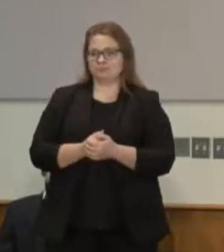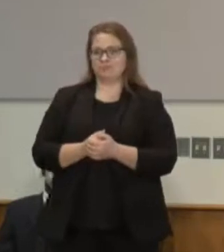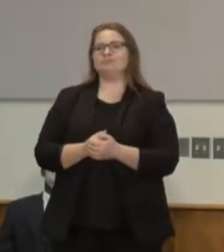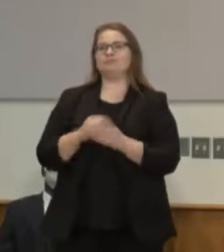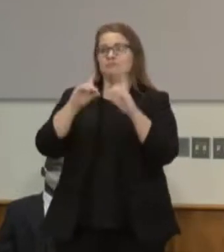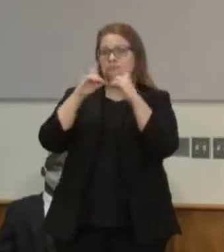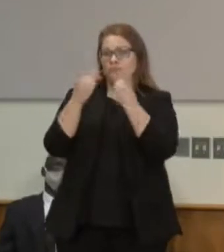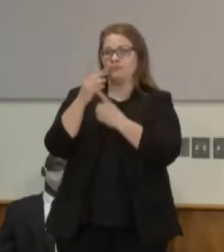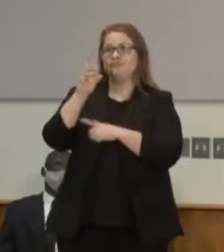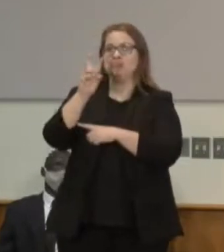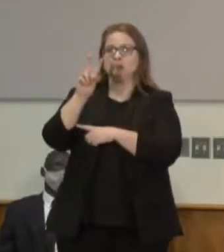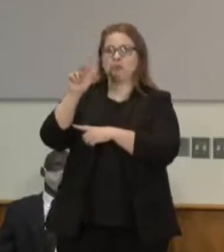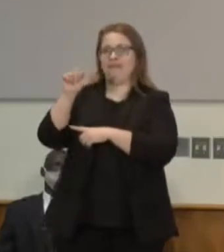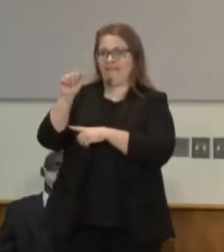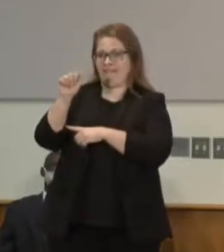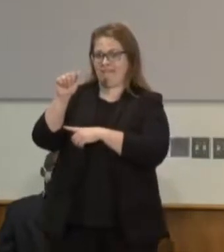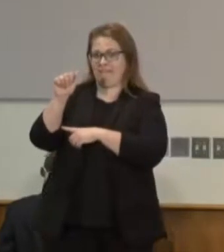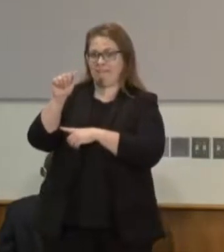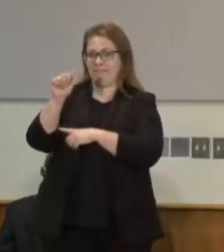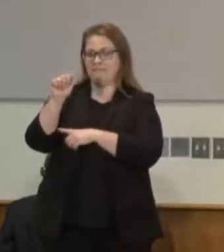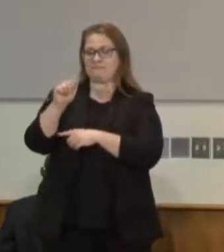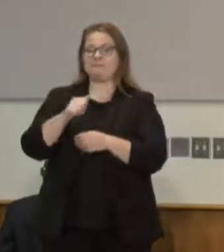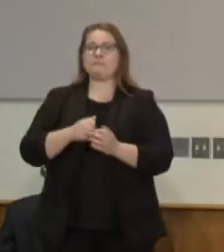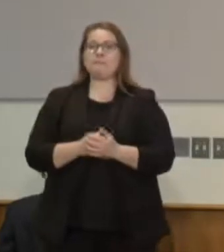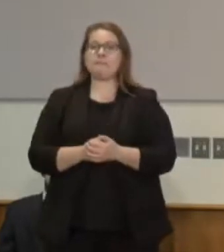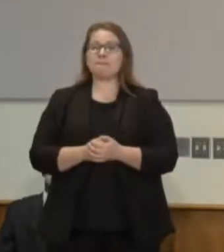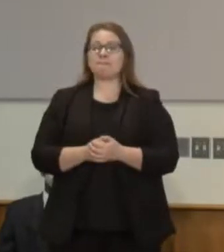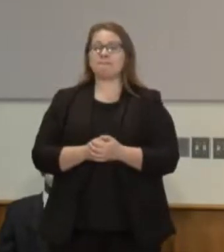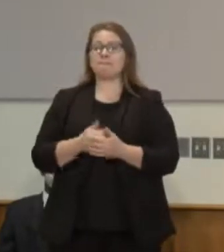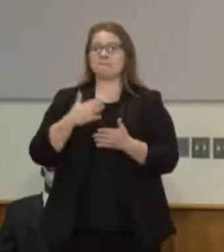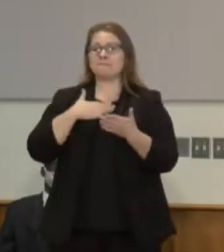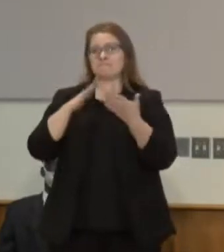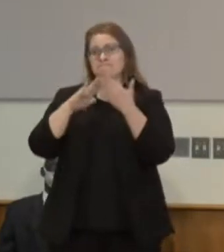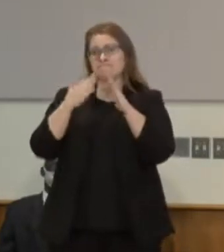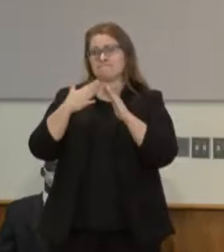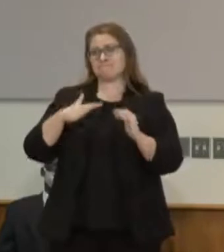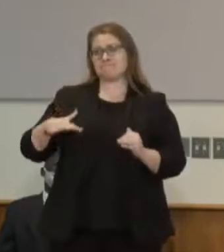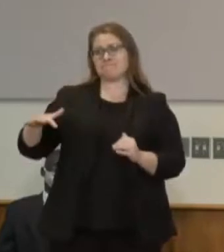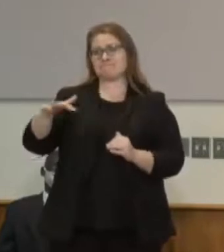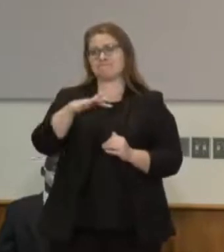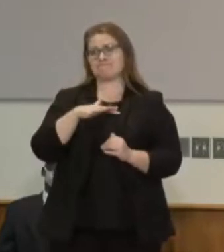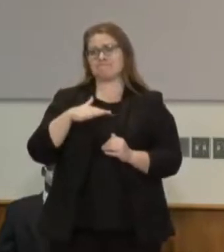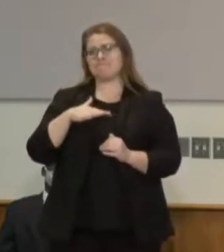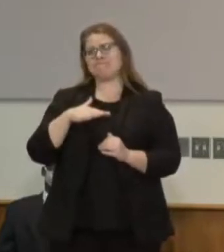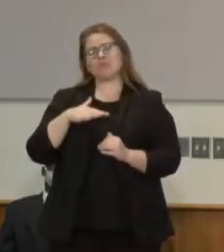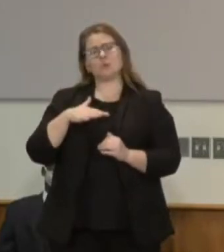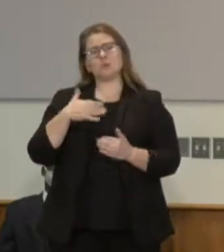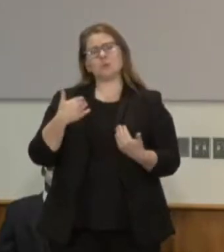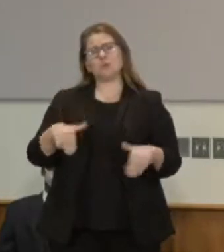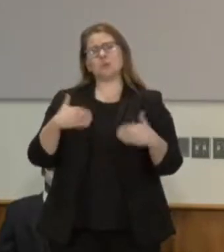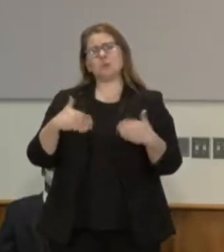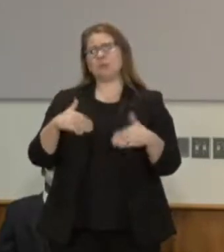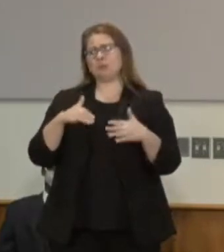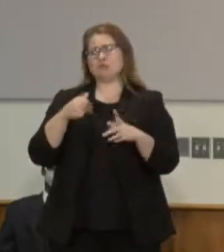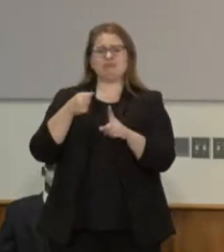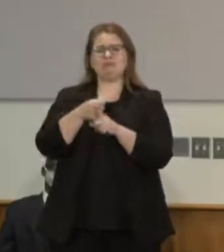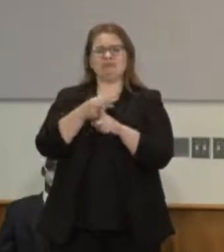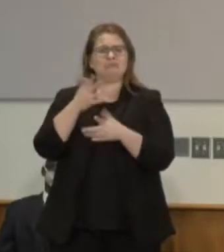my communities some of the communities that are impacted by the civil unrest my community right now doesn't have